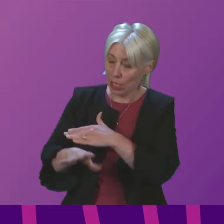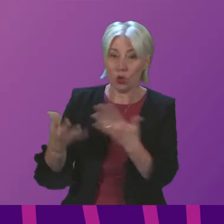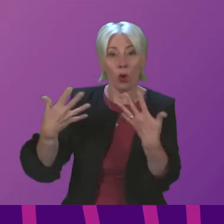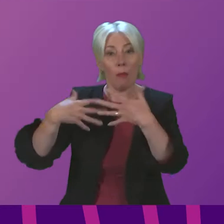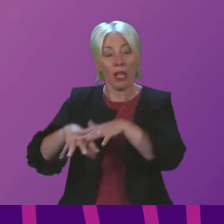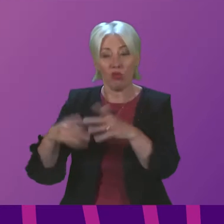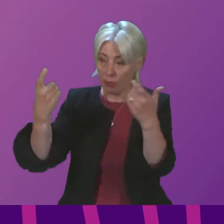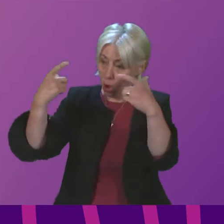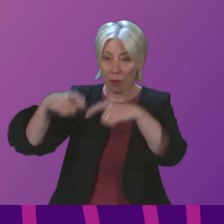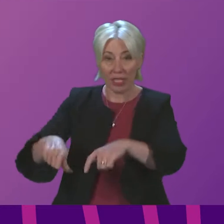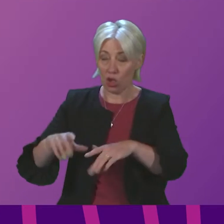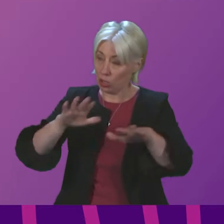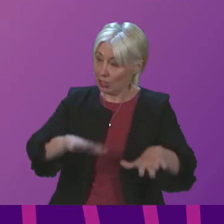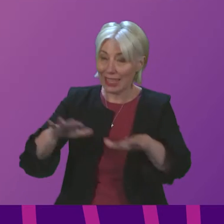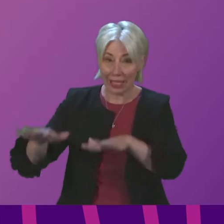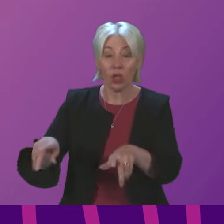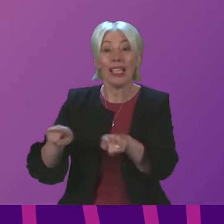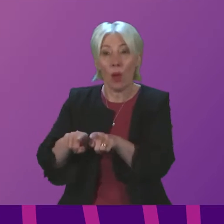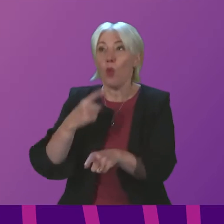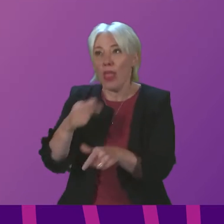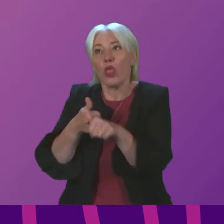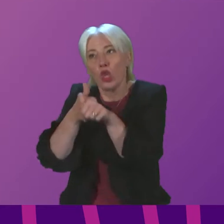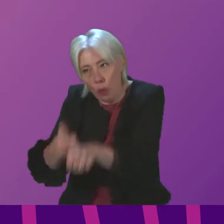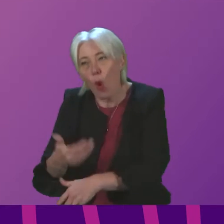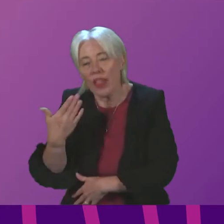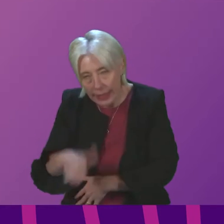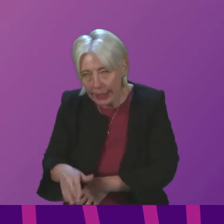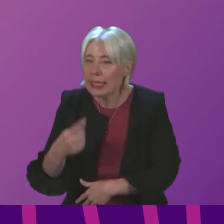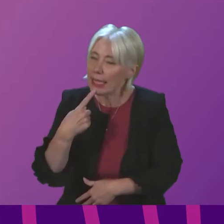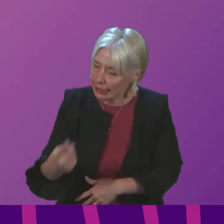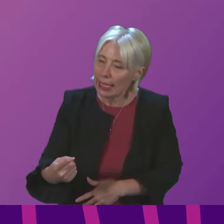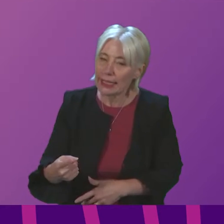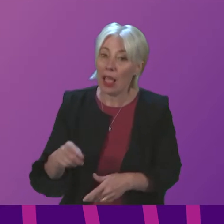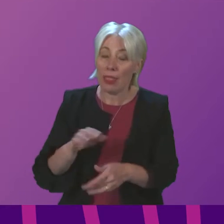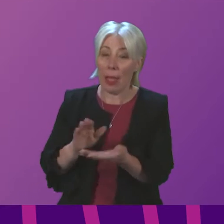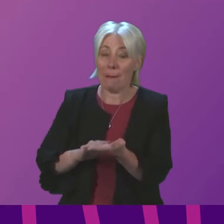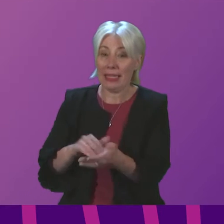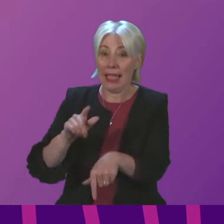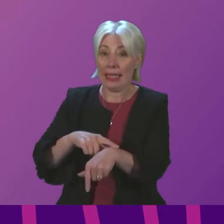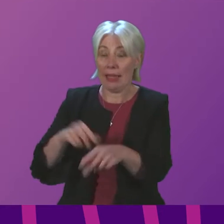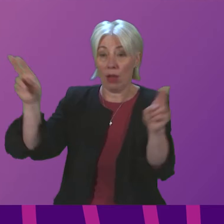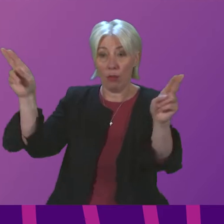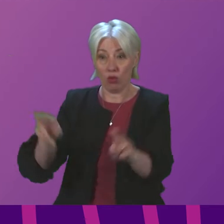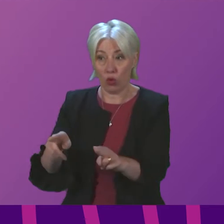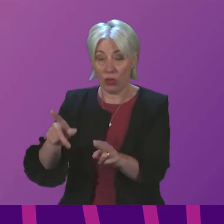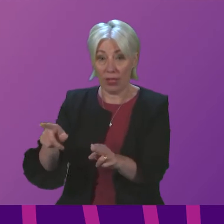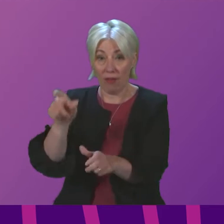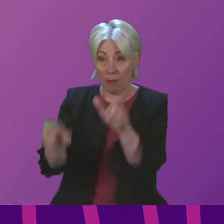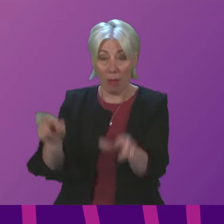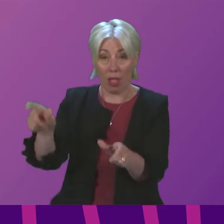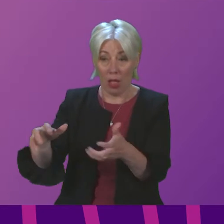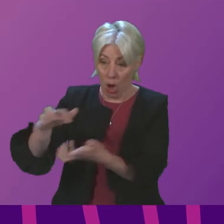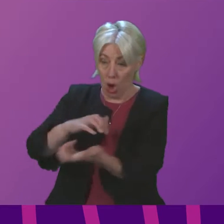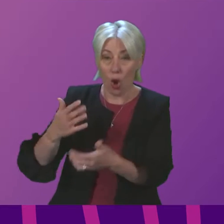with that wraparound support that I spoke about earlier. that can reduce the time people with most complex needs spend